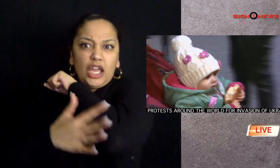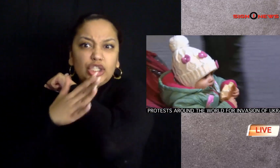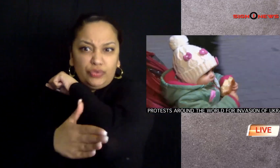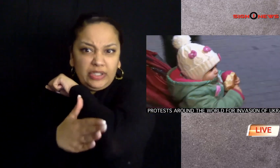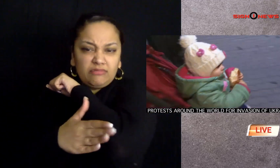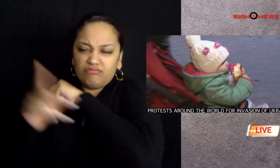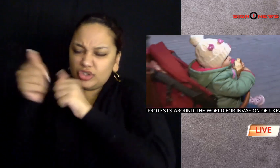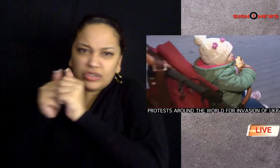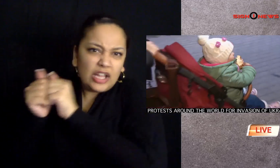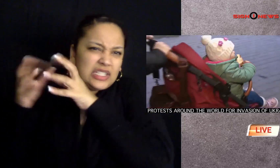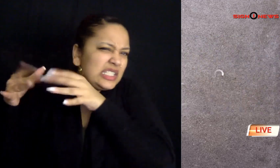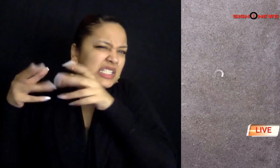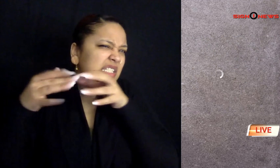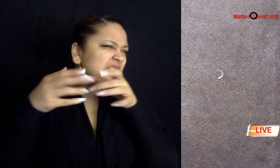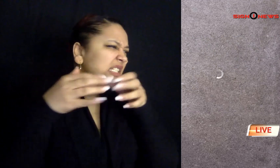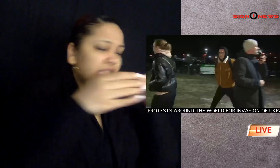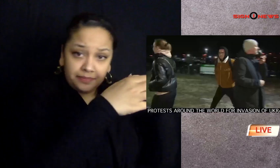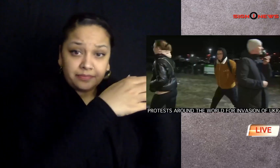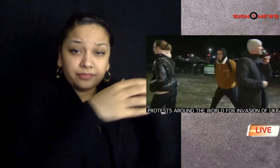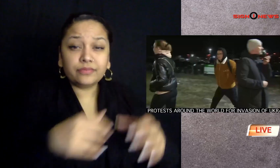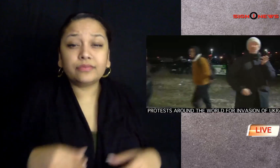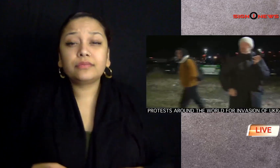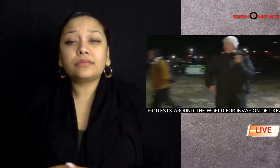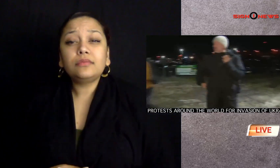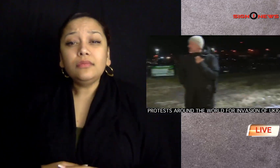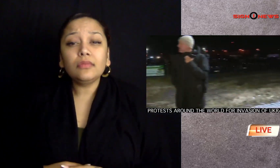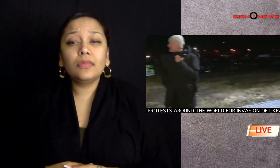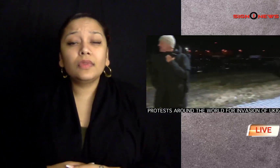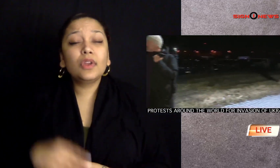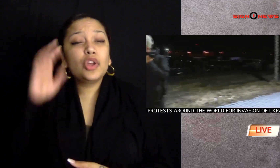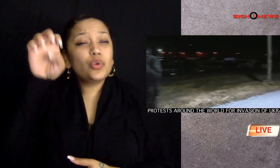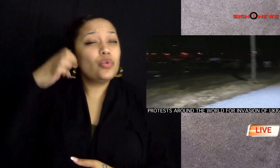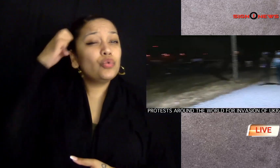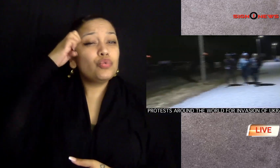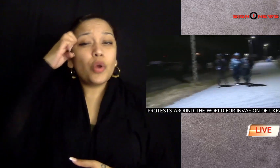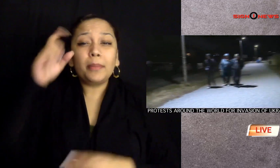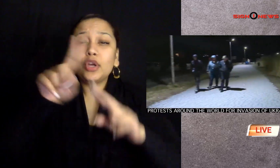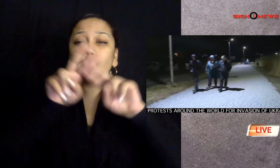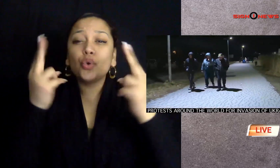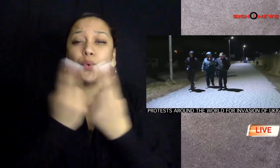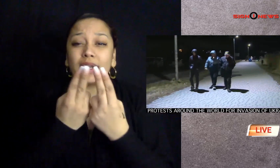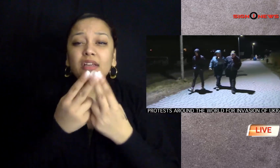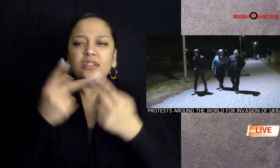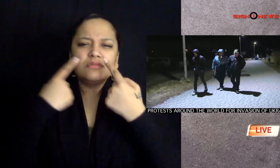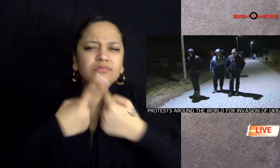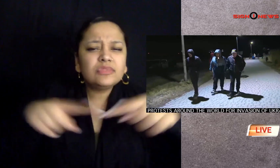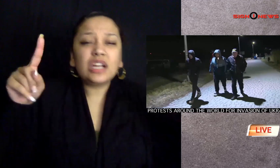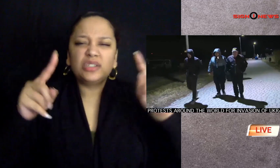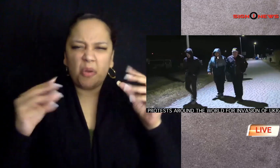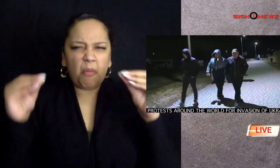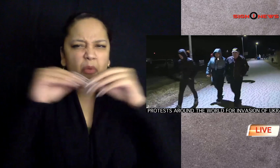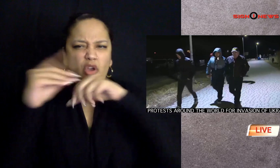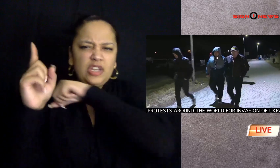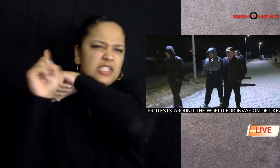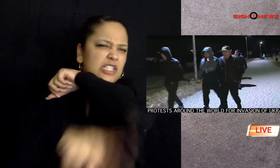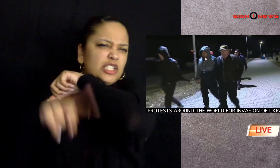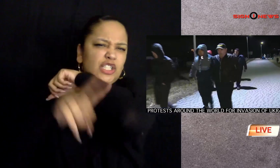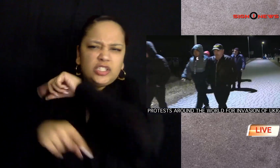the